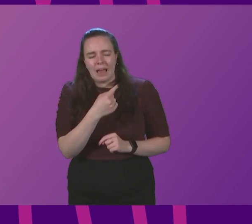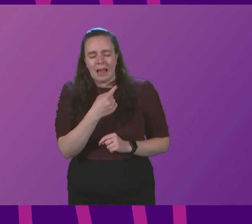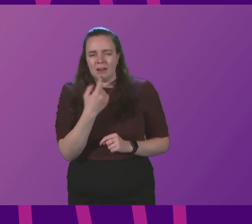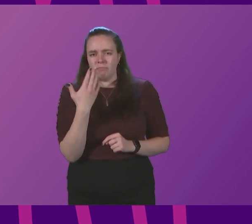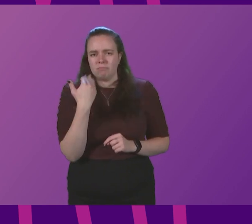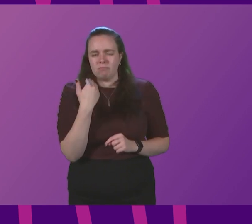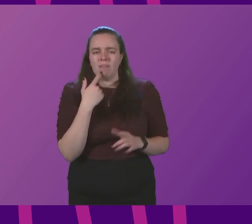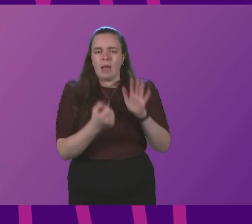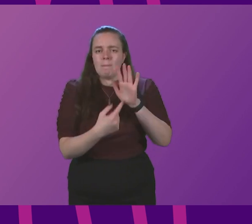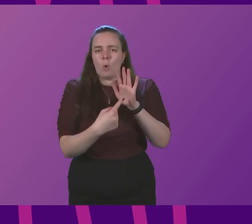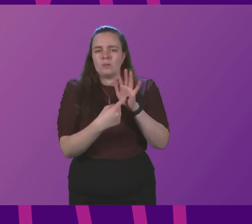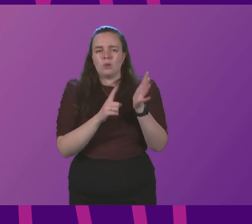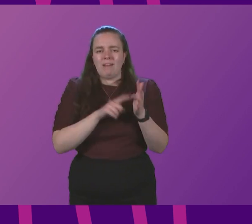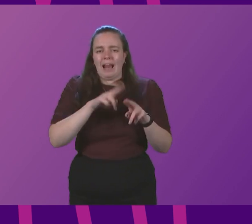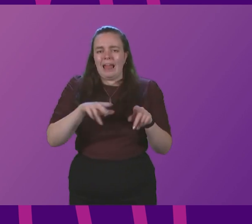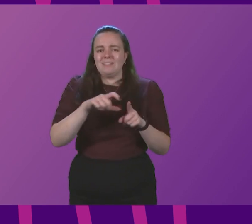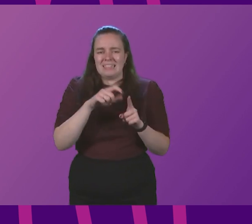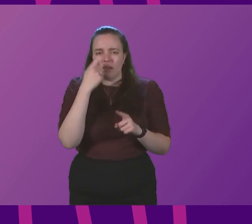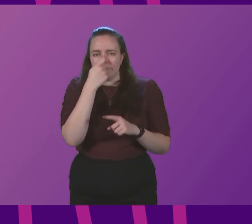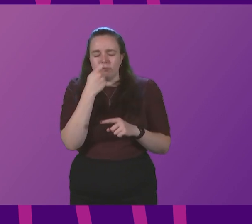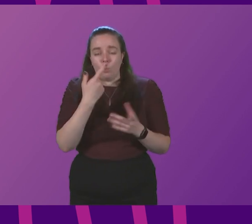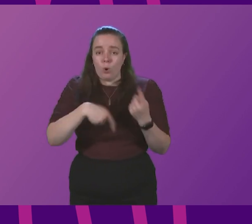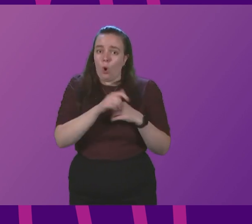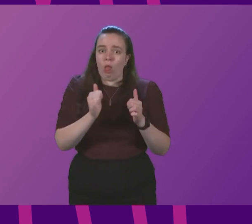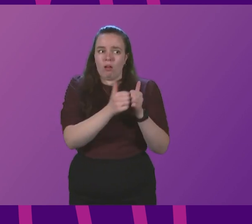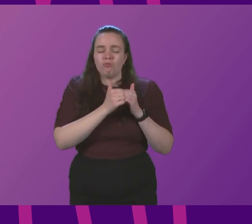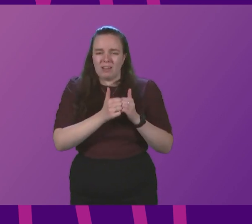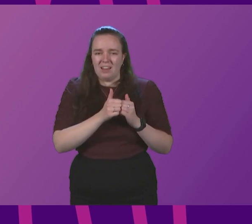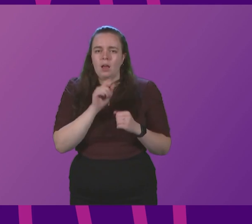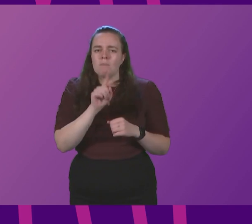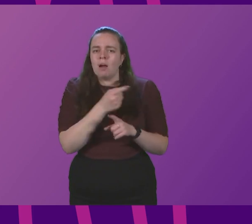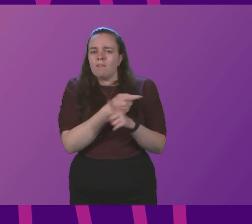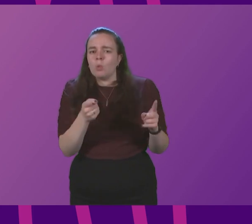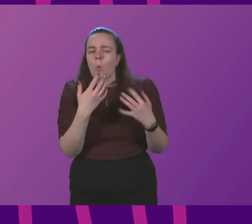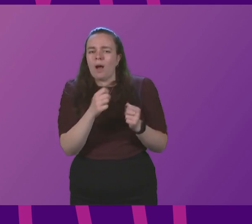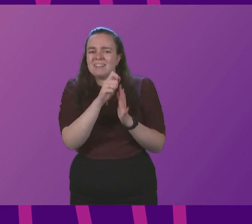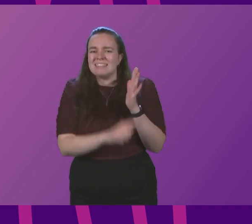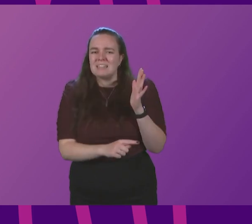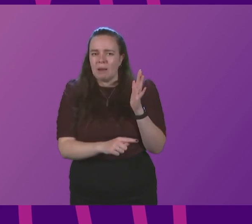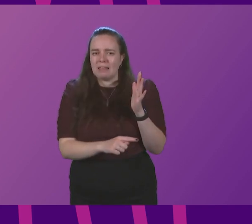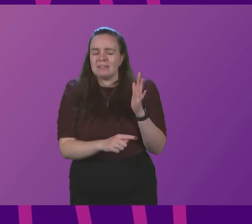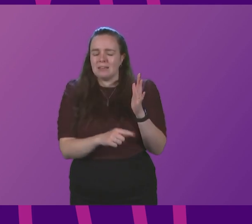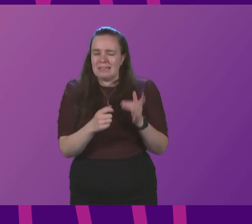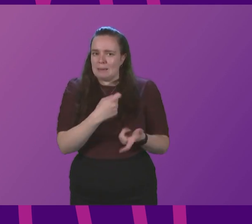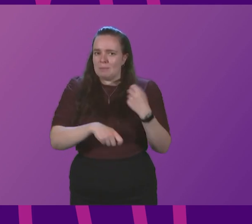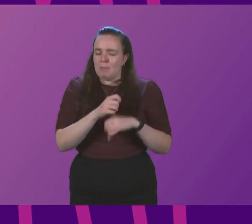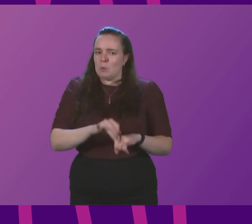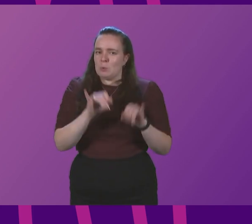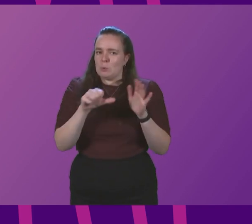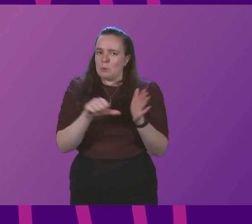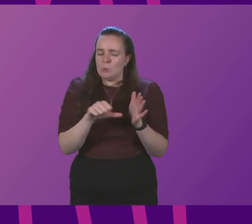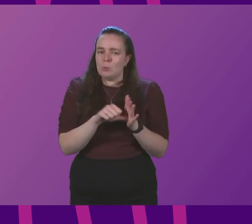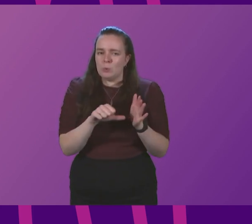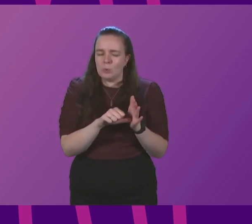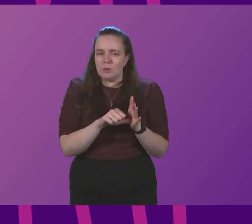ago the importance of taking lateral photos, and we all agree with that. But for those who have disabilities, it is becoming increasingly difficult to do